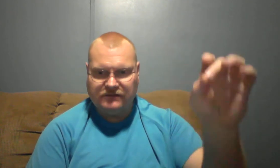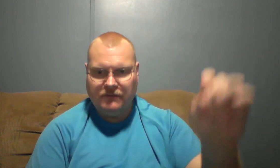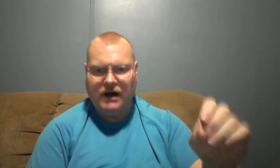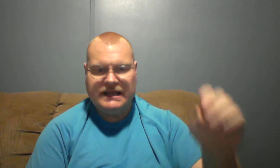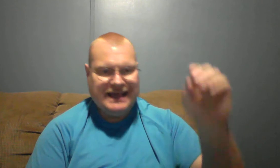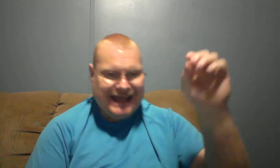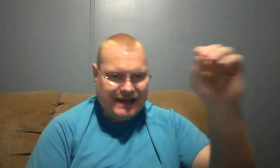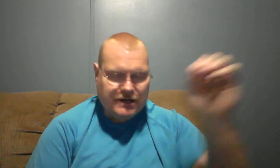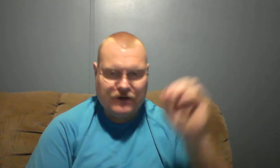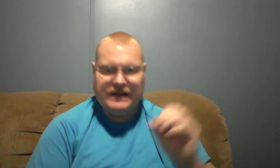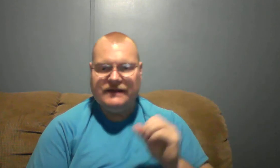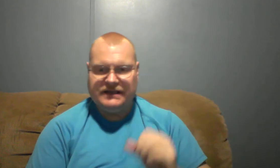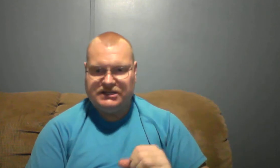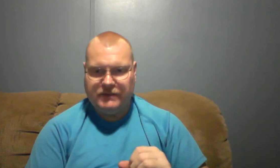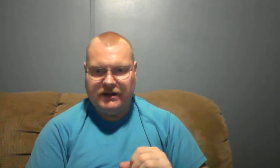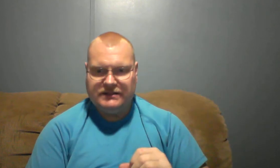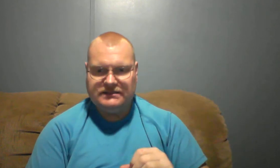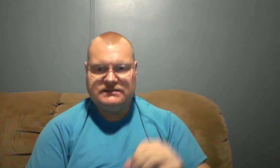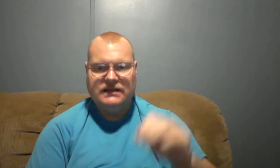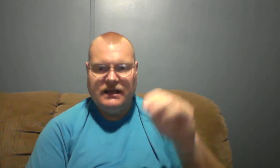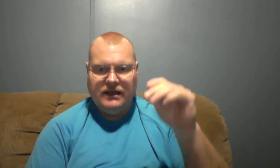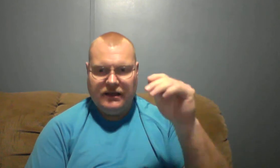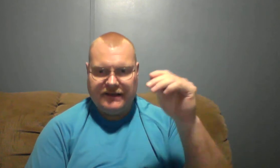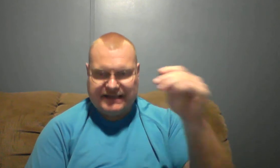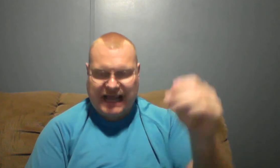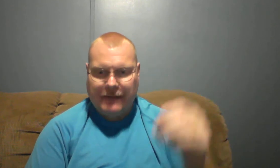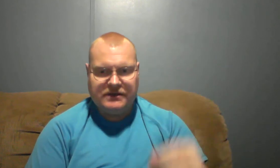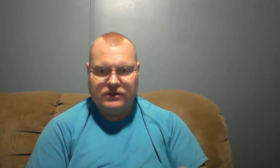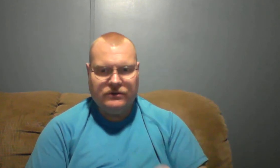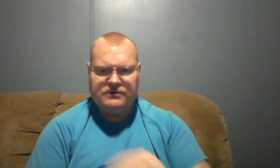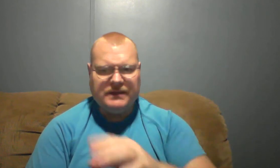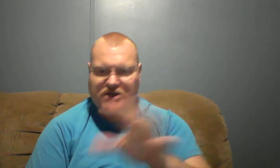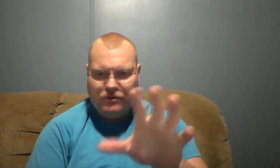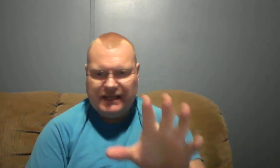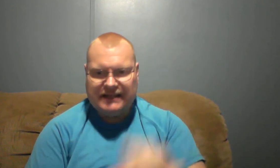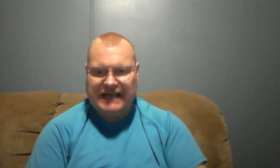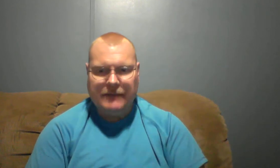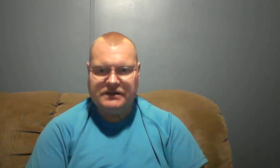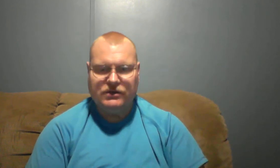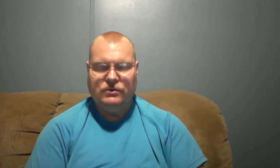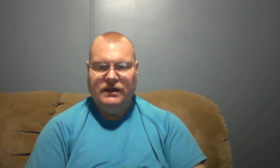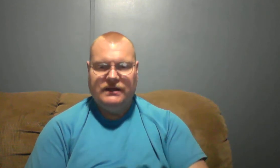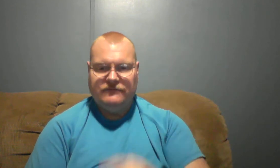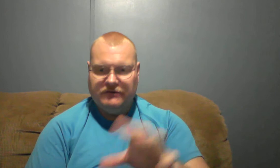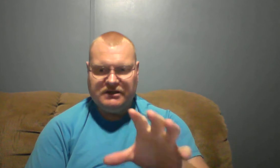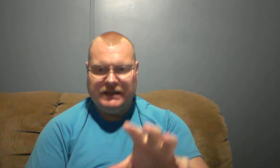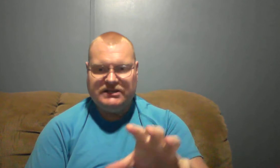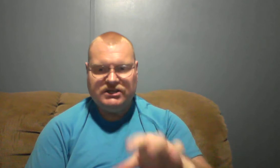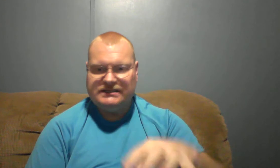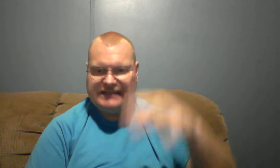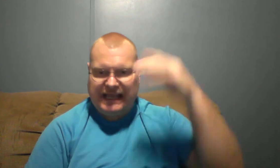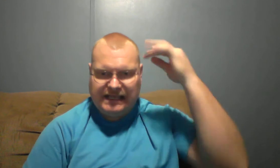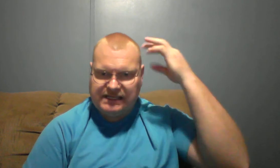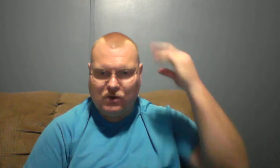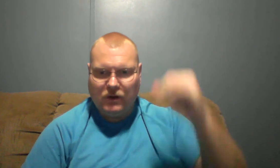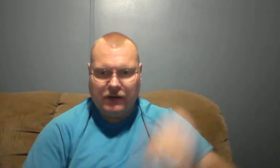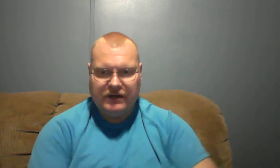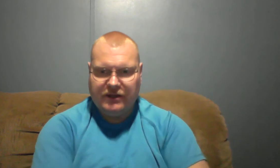body and near death experiences and that's happened to there's been too many that's happened to for it to be just things going on in their